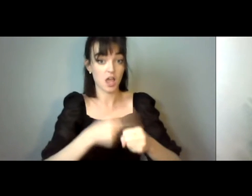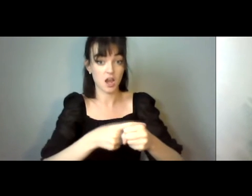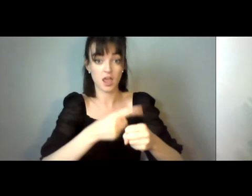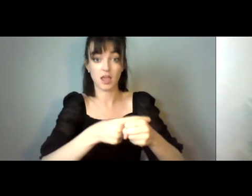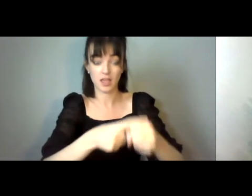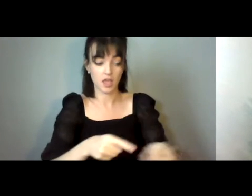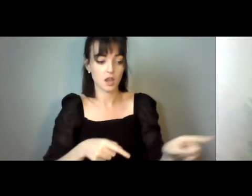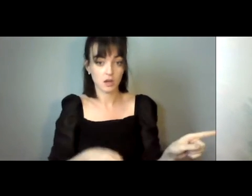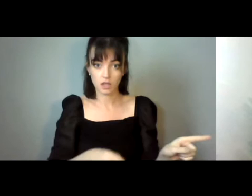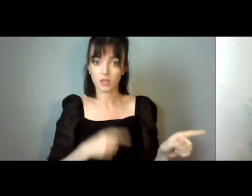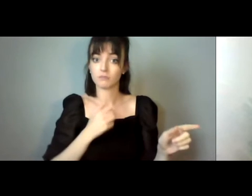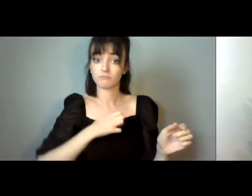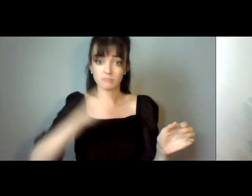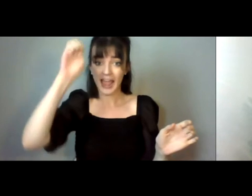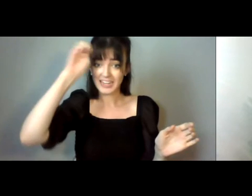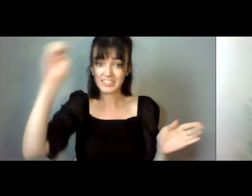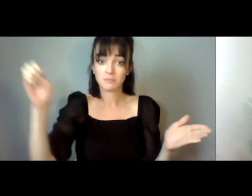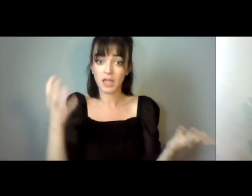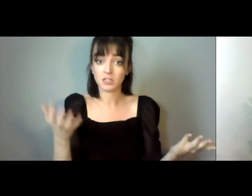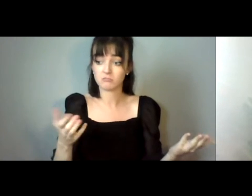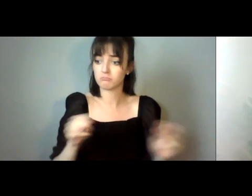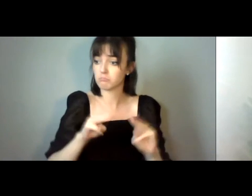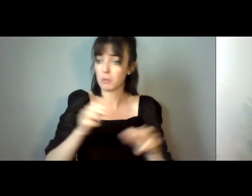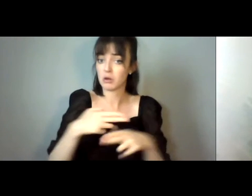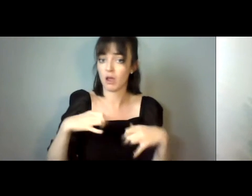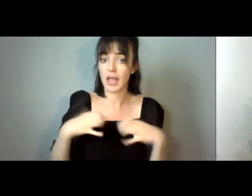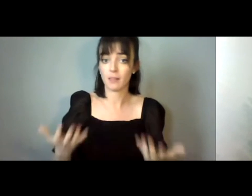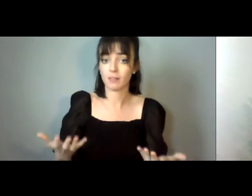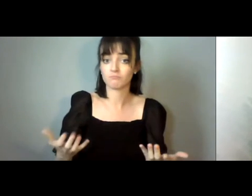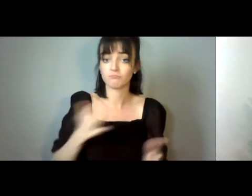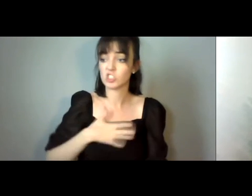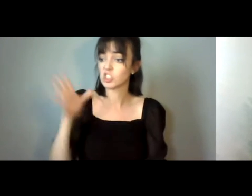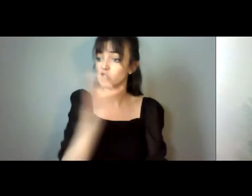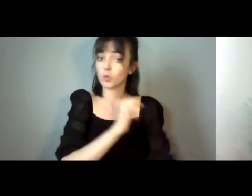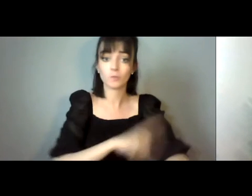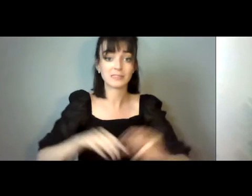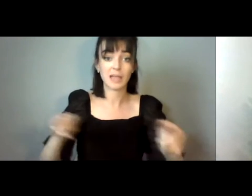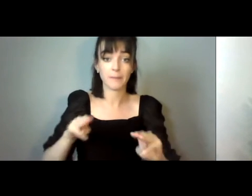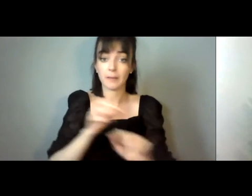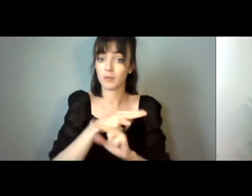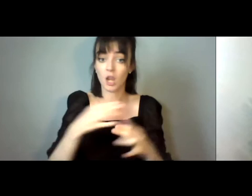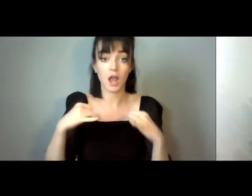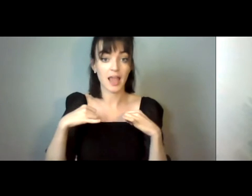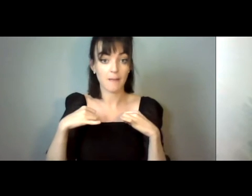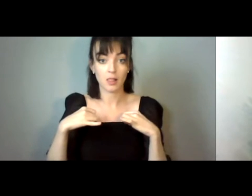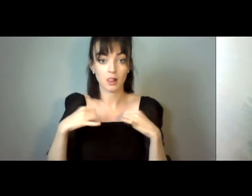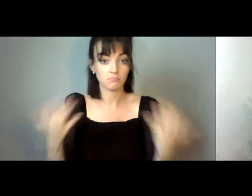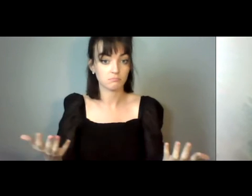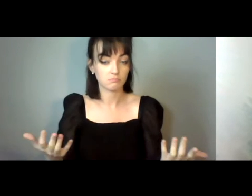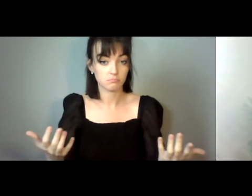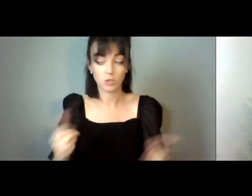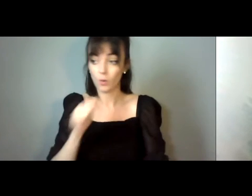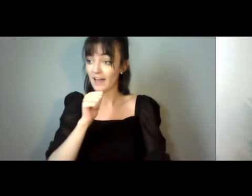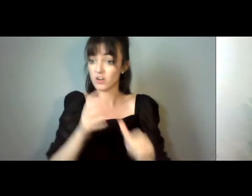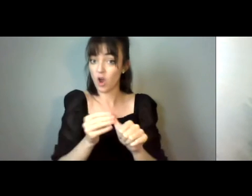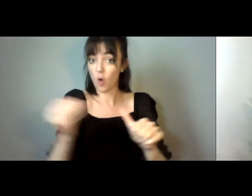expectation that people are unable that they are incapable and that there are no less restrictive alternatives.